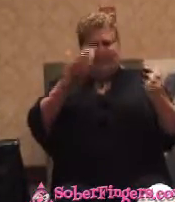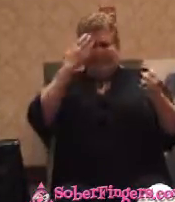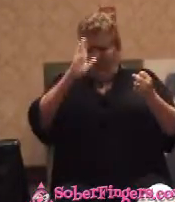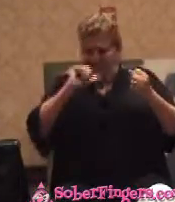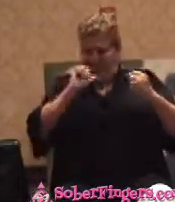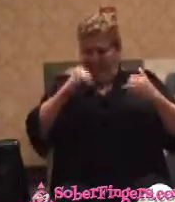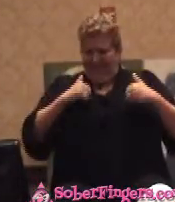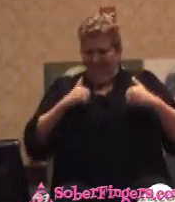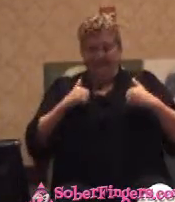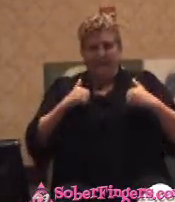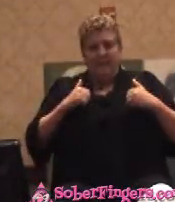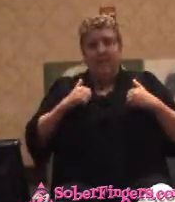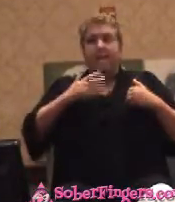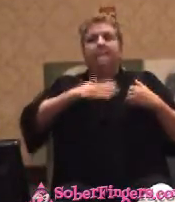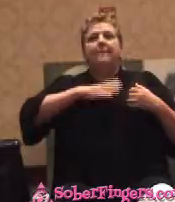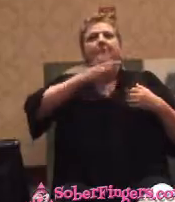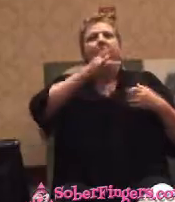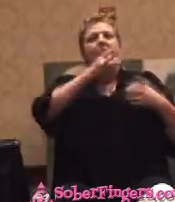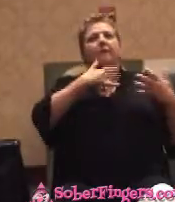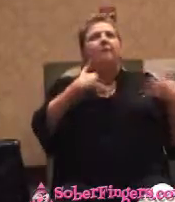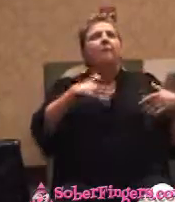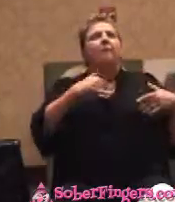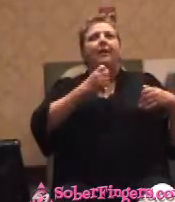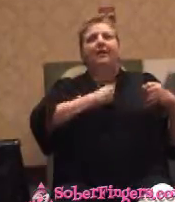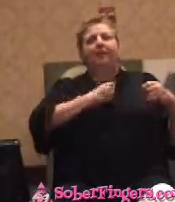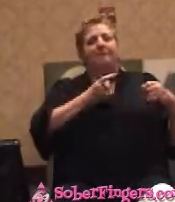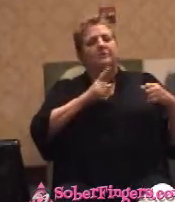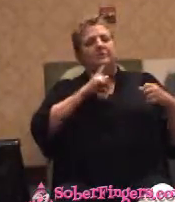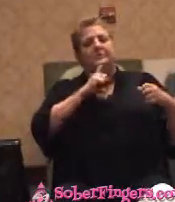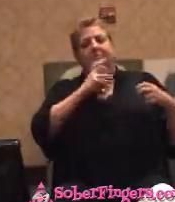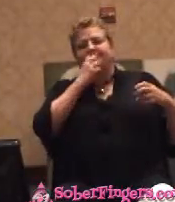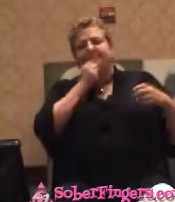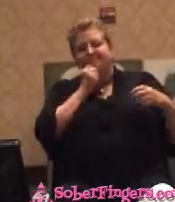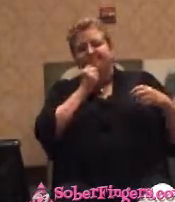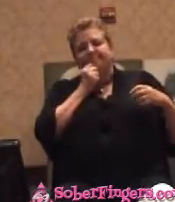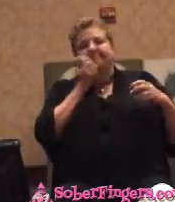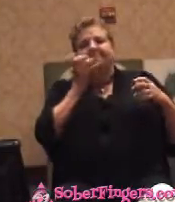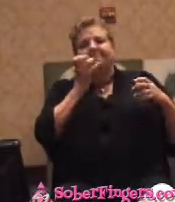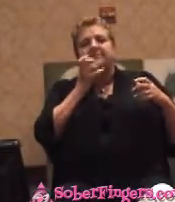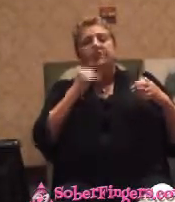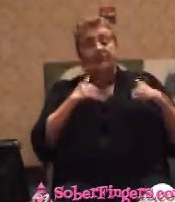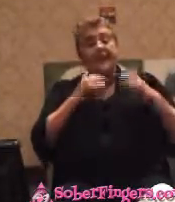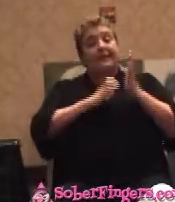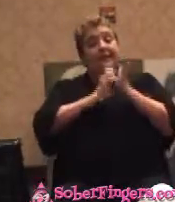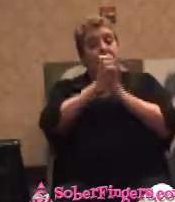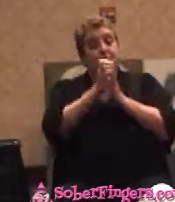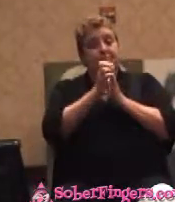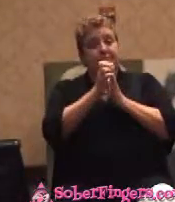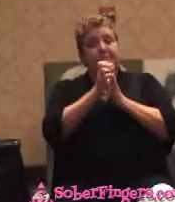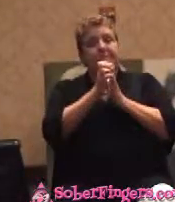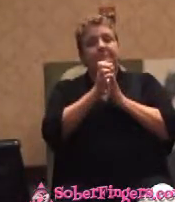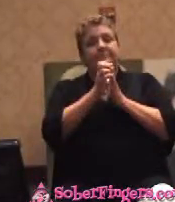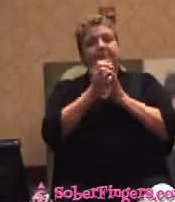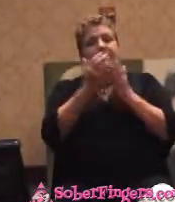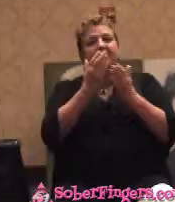mother got on it. She was a great gal. She got cancer. She got cancer before I got sober.